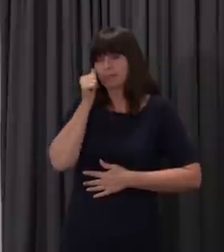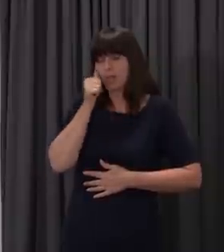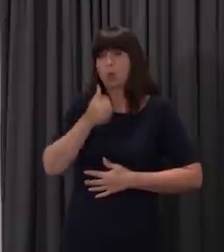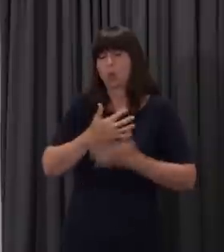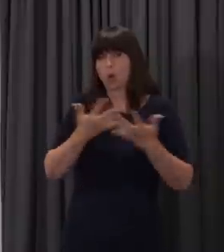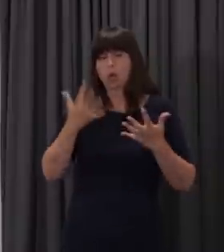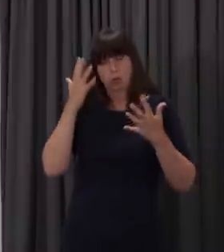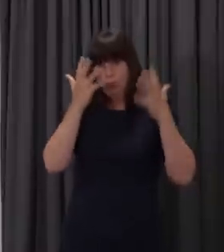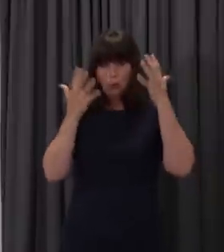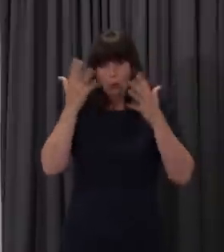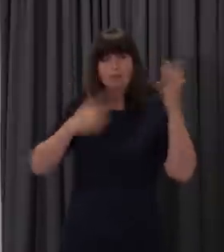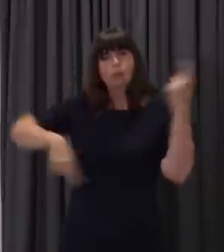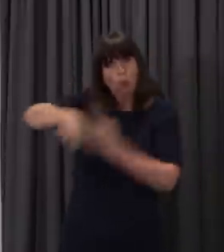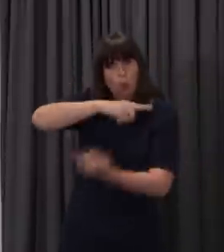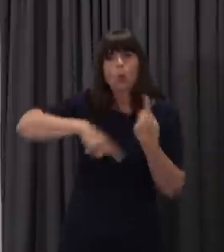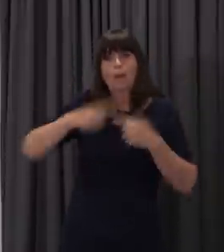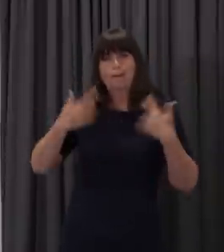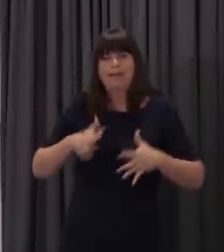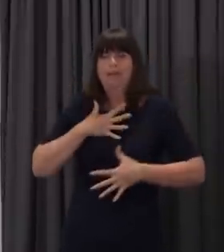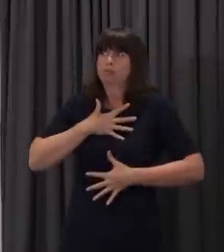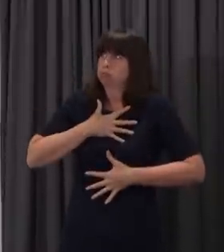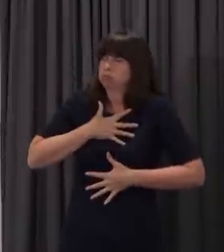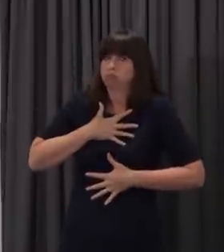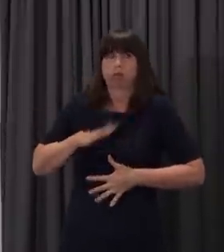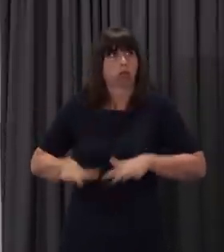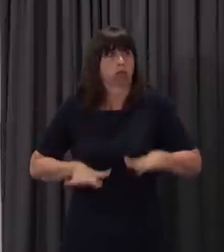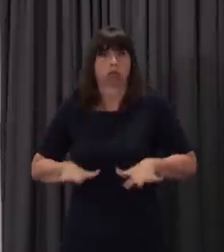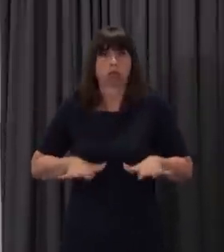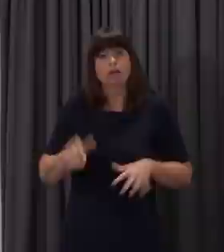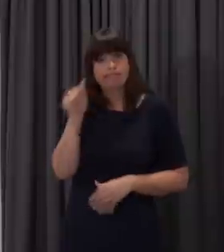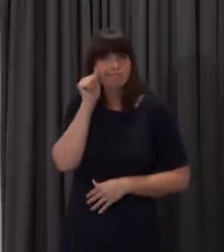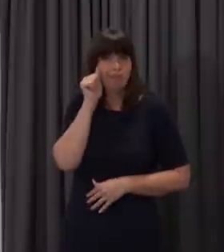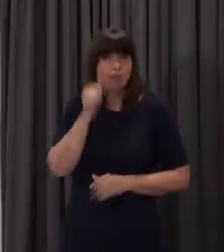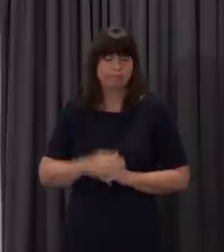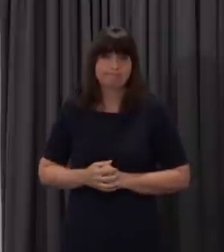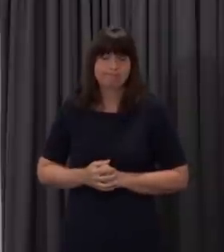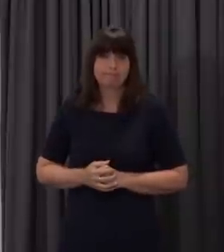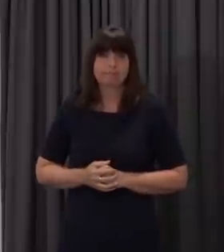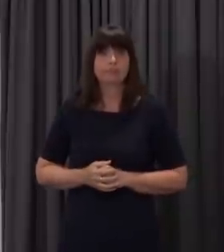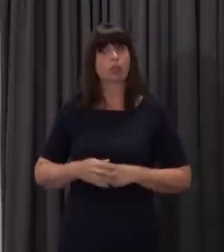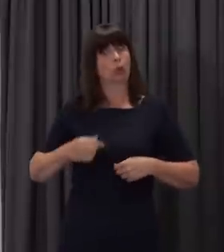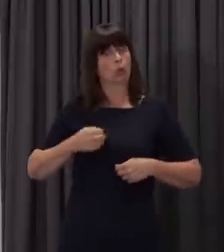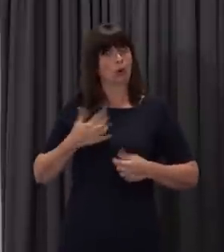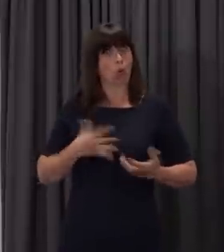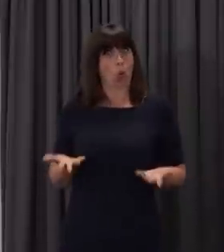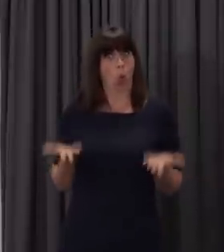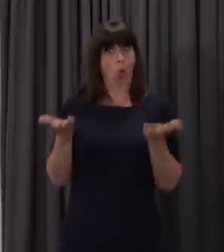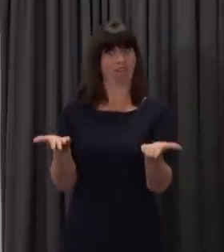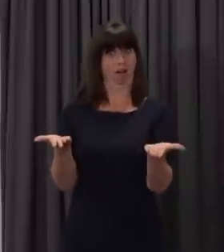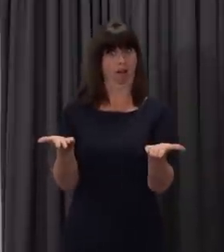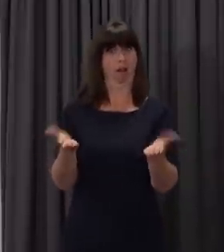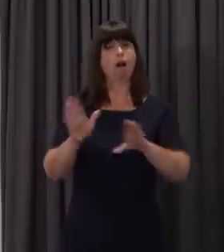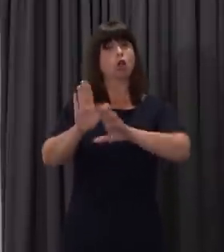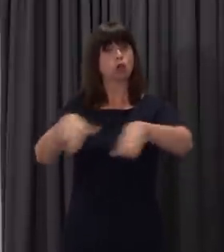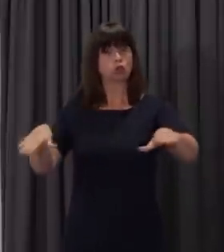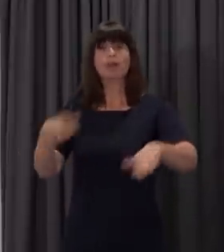worrying period for us all. What we're doing is creating the opportunity for children to check in,